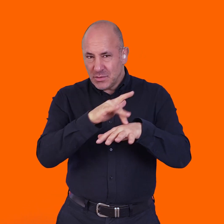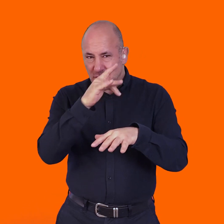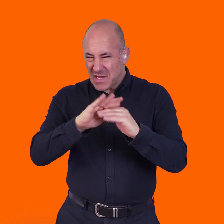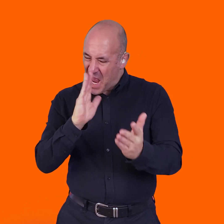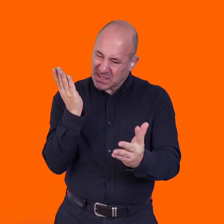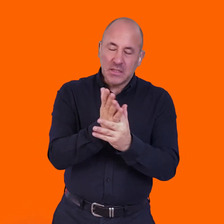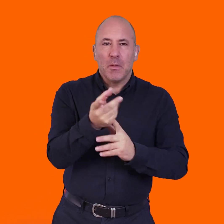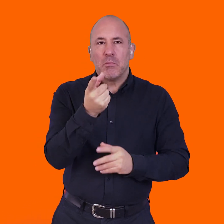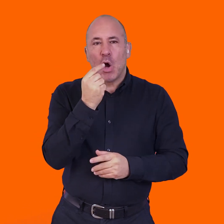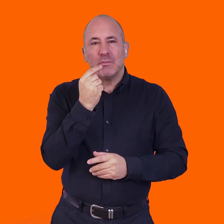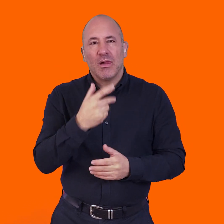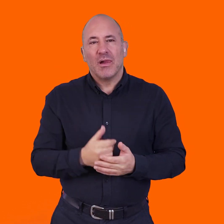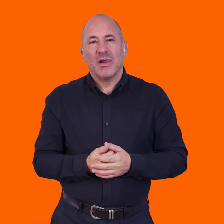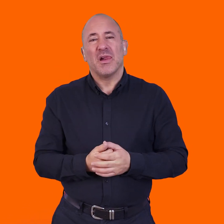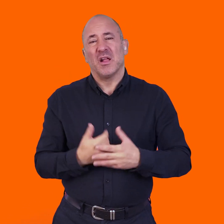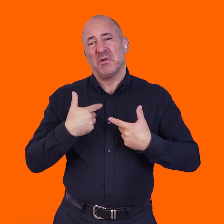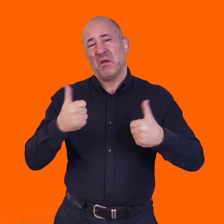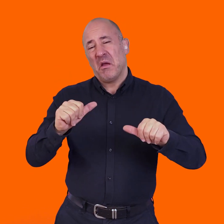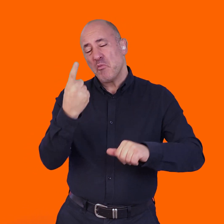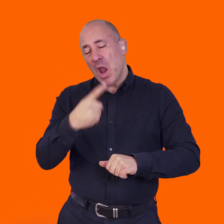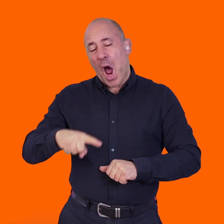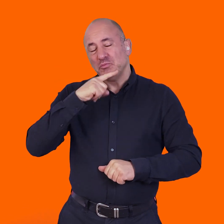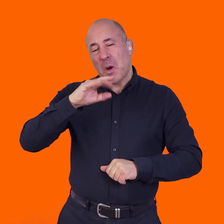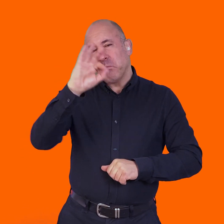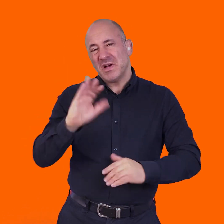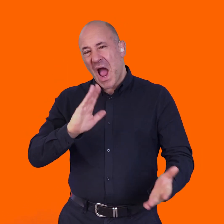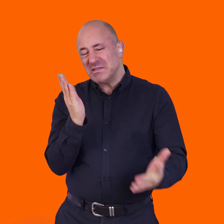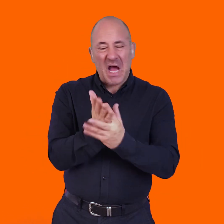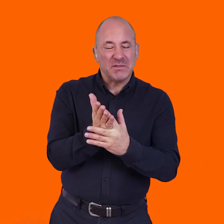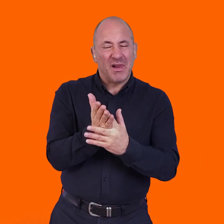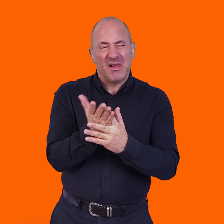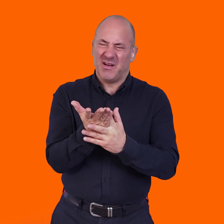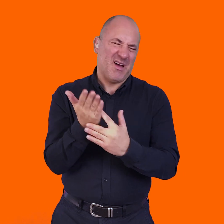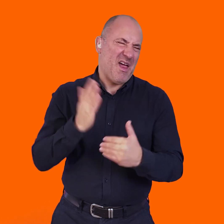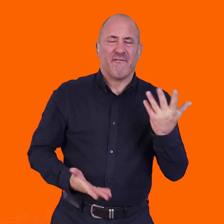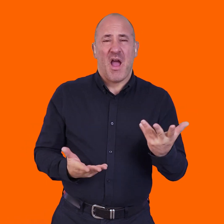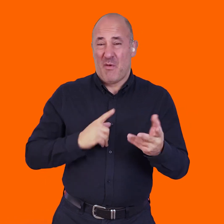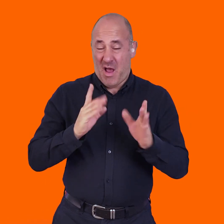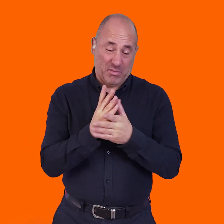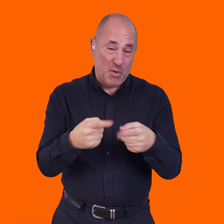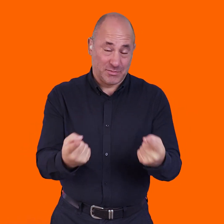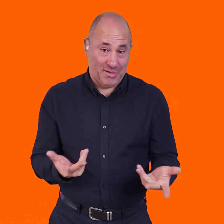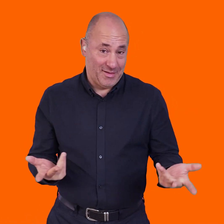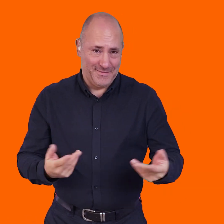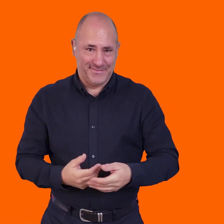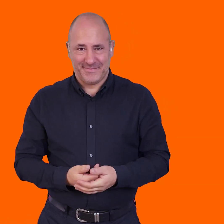make every show as accessible as possible. We never claim 100%